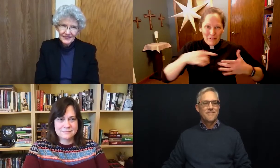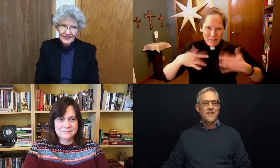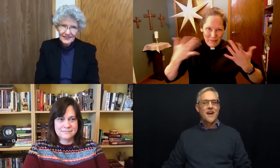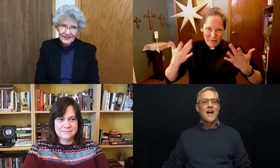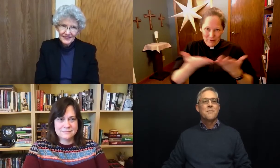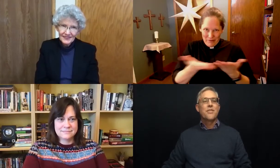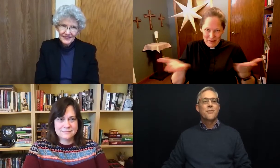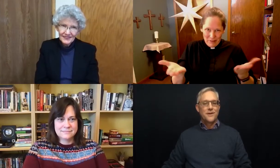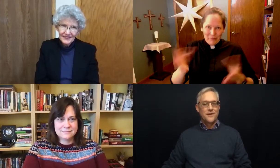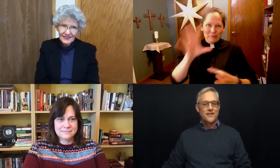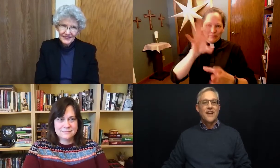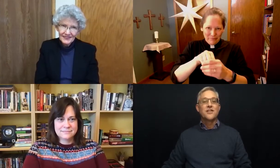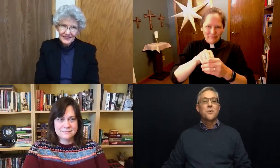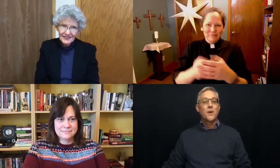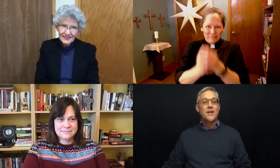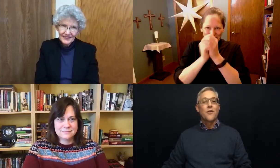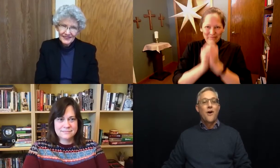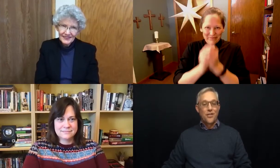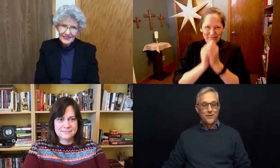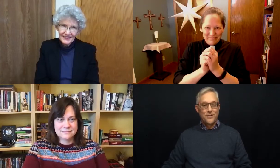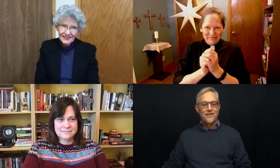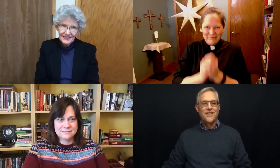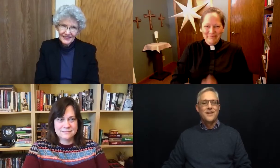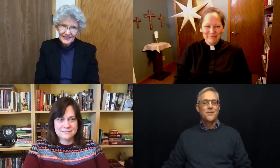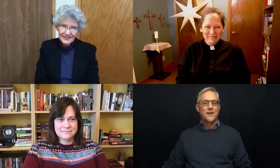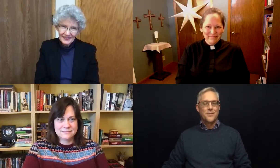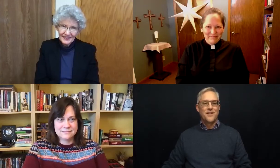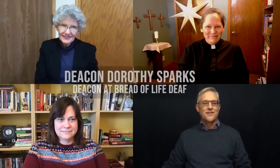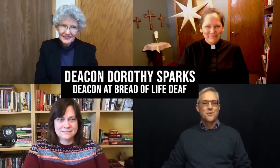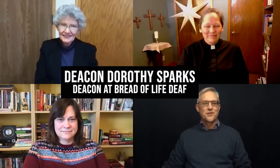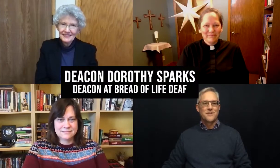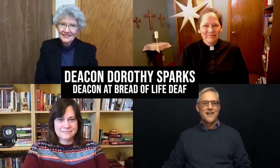I am thrilled, actually we are all thrilled, that you are here with us to worship today.